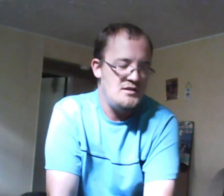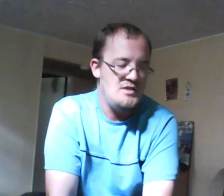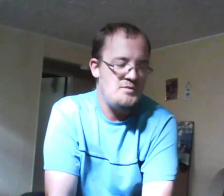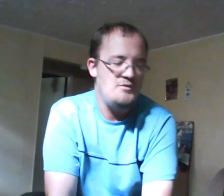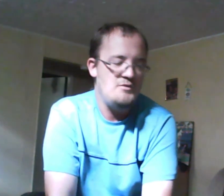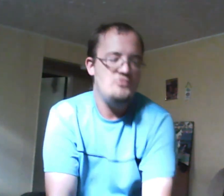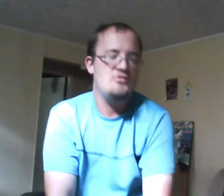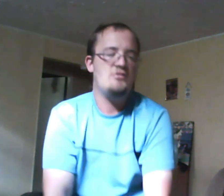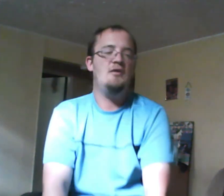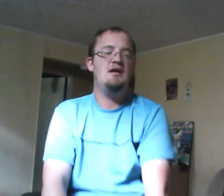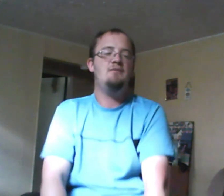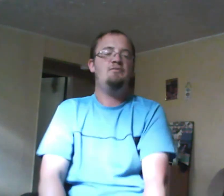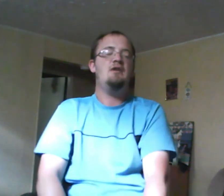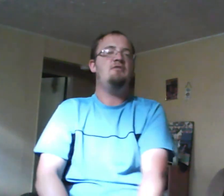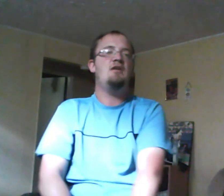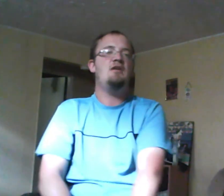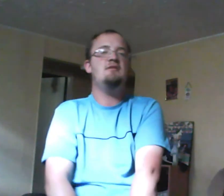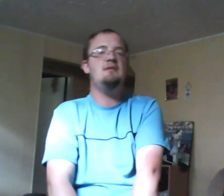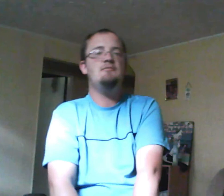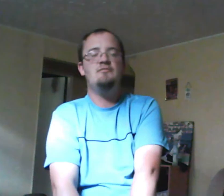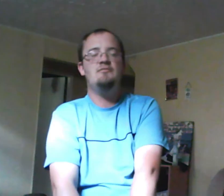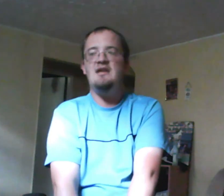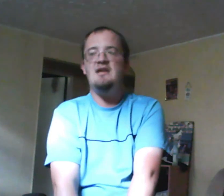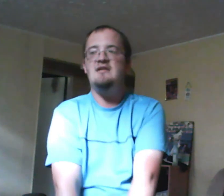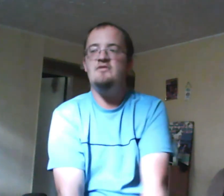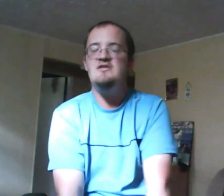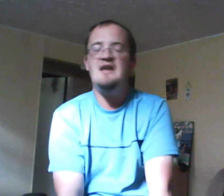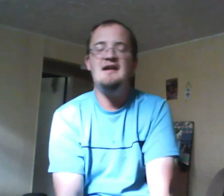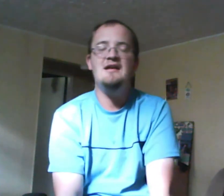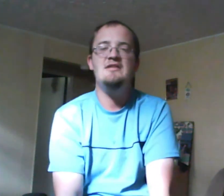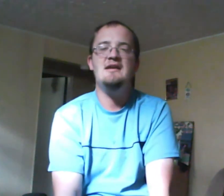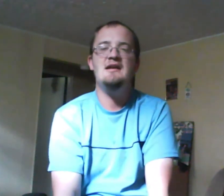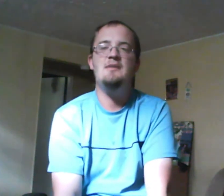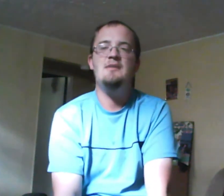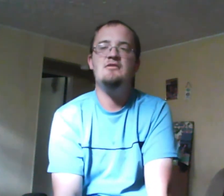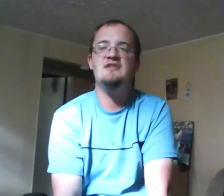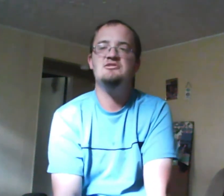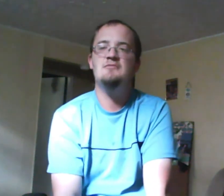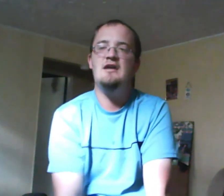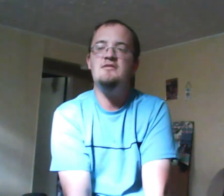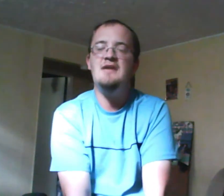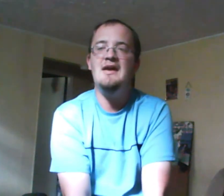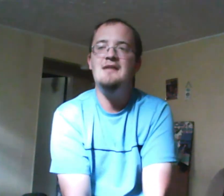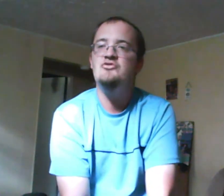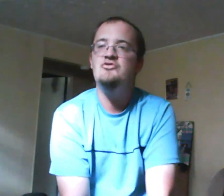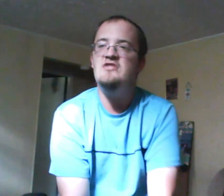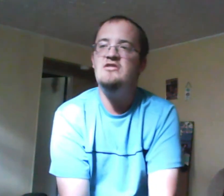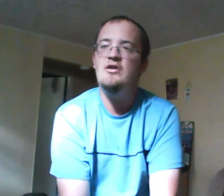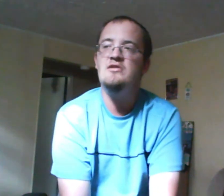booster squad to help the volleyball team take down Northern Tech and then they get in a bus crash Maya's okay Tristan's hurt in a coma